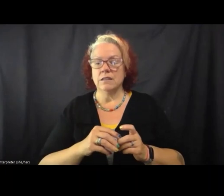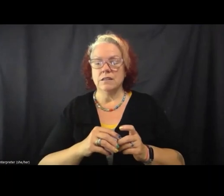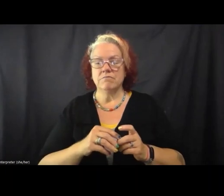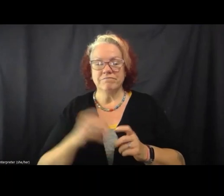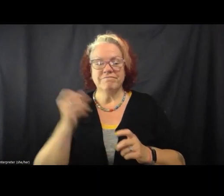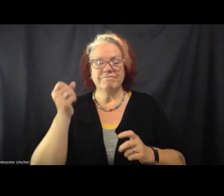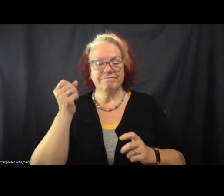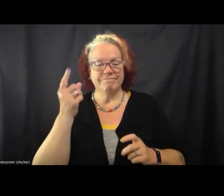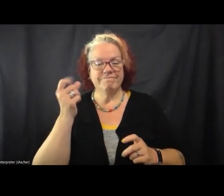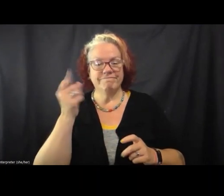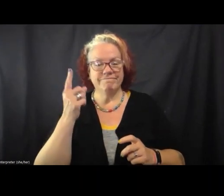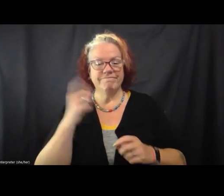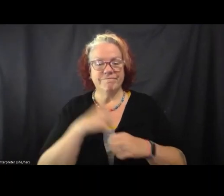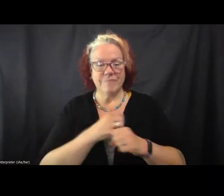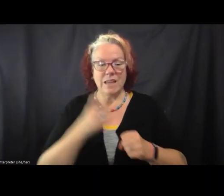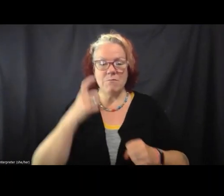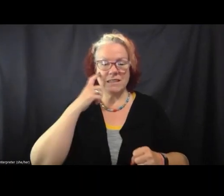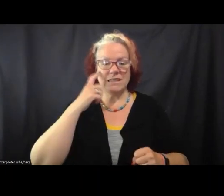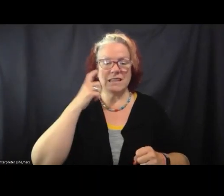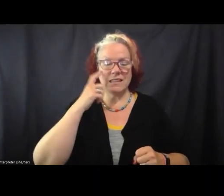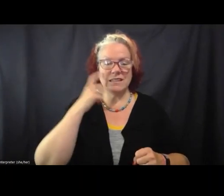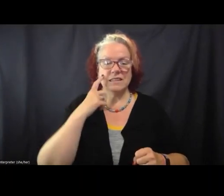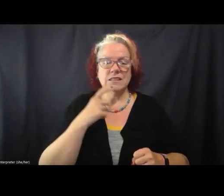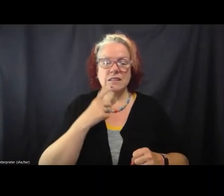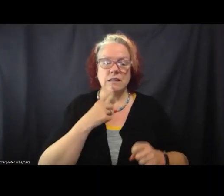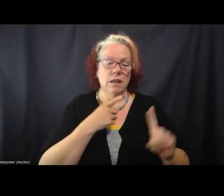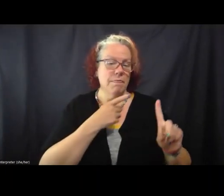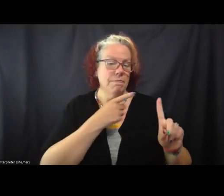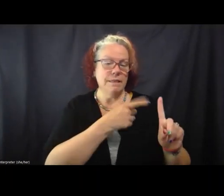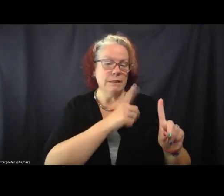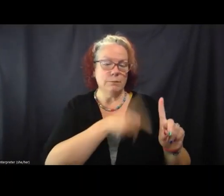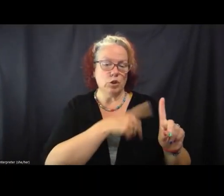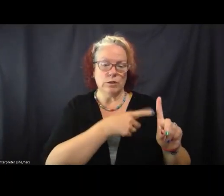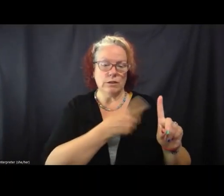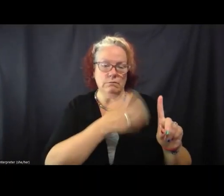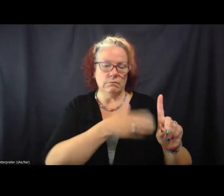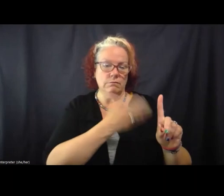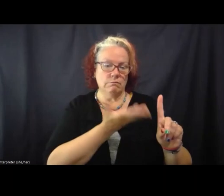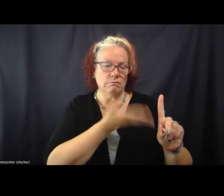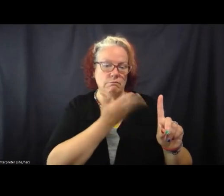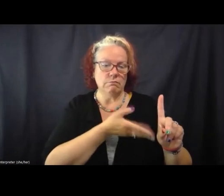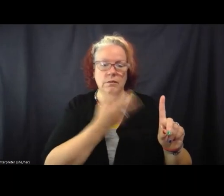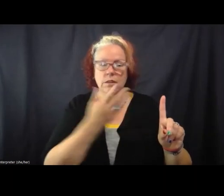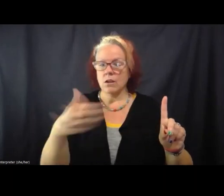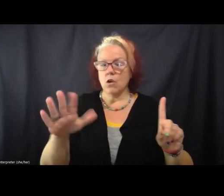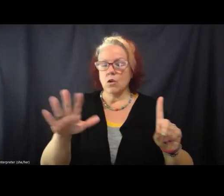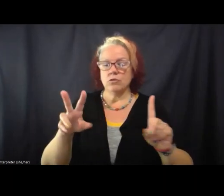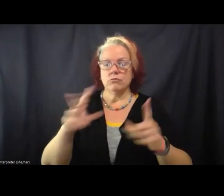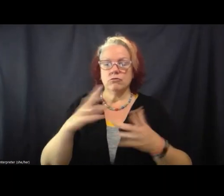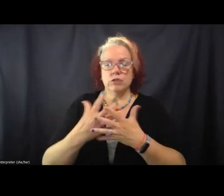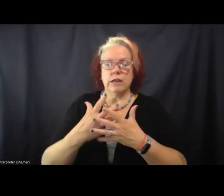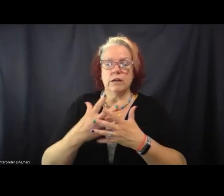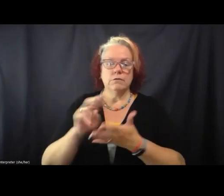I think it makes sense, right? When we say, look, this person who goes to jail for two weeks or two months, they're coming